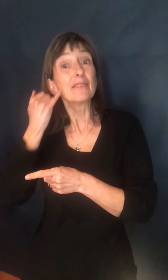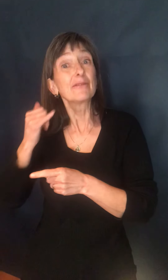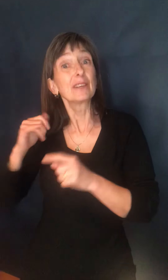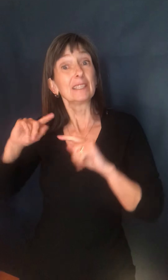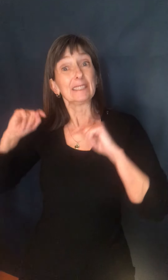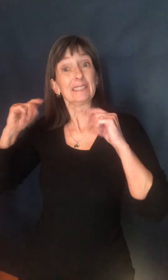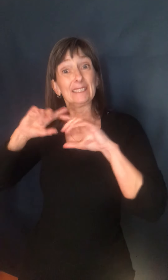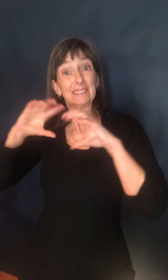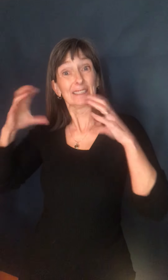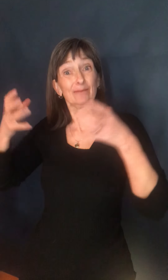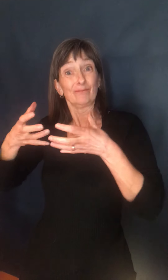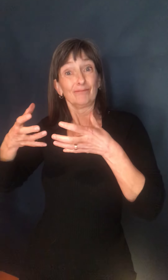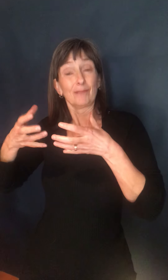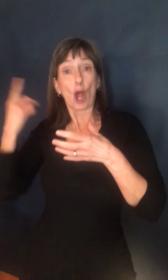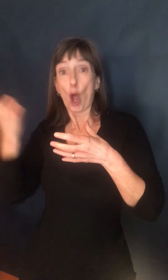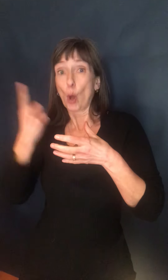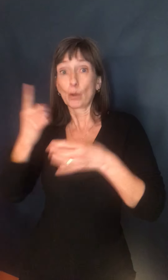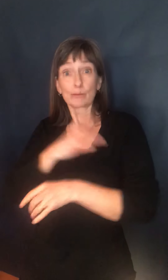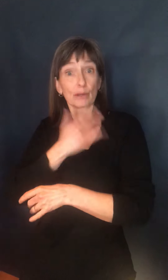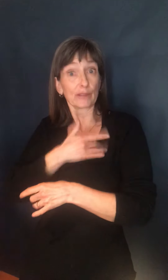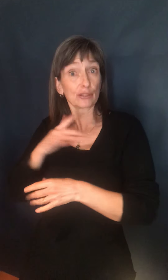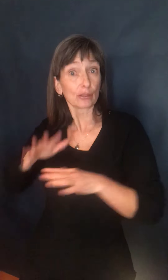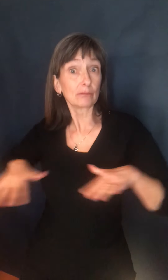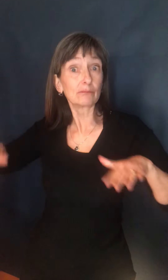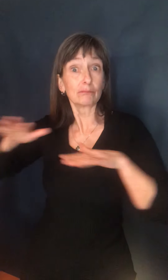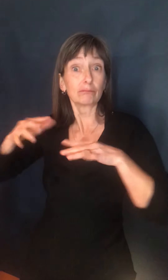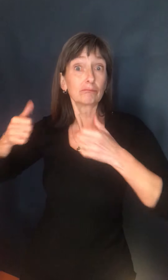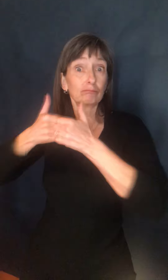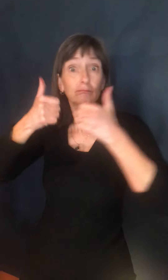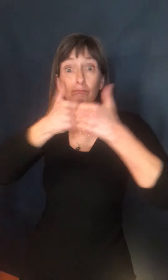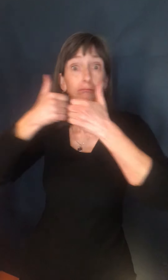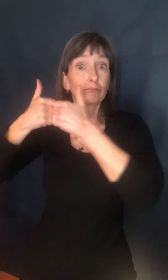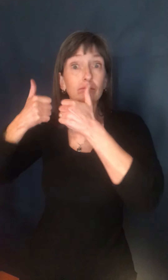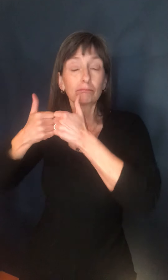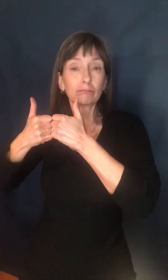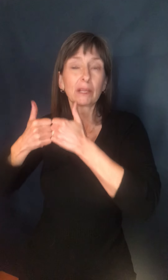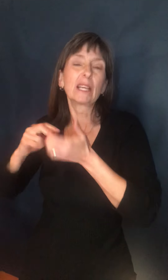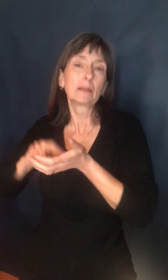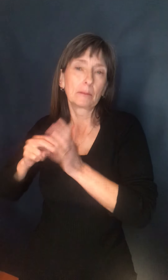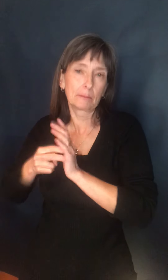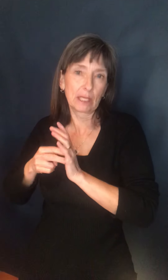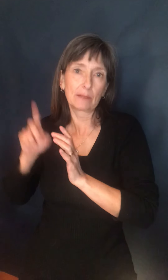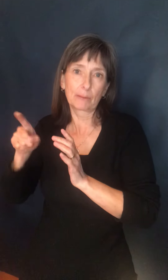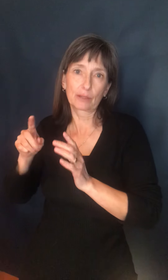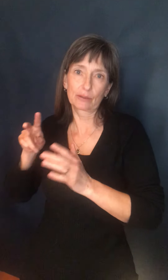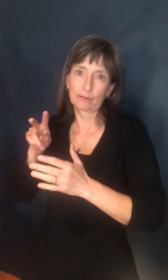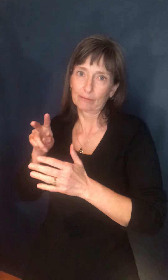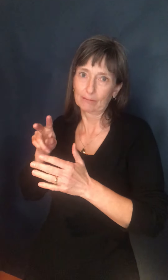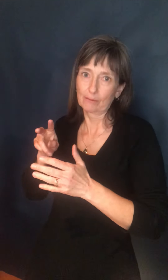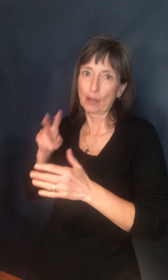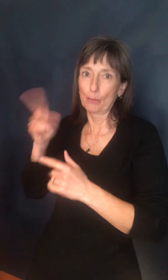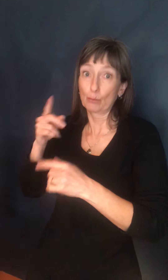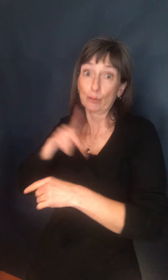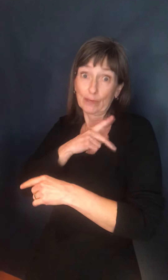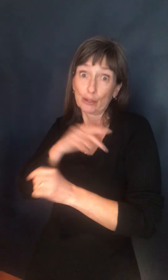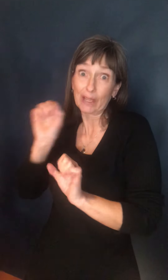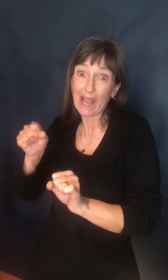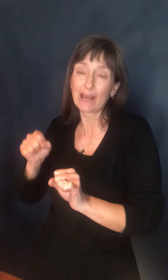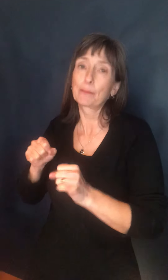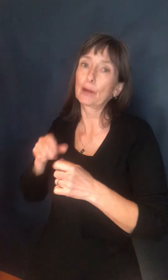following review and approval of the return to sport plan. The plan should also outline how